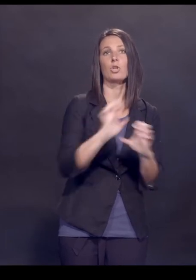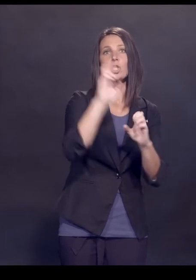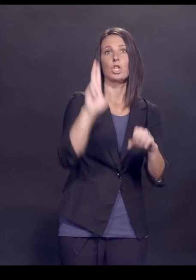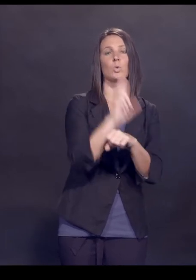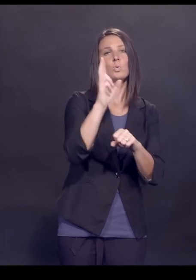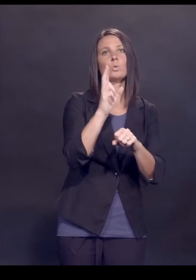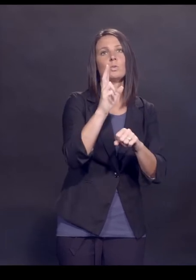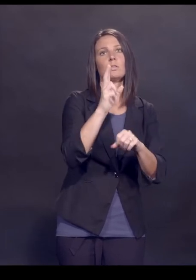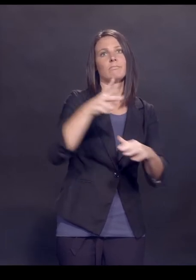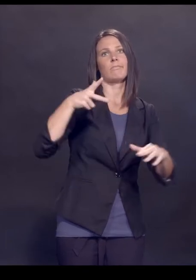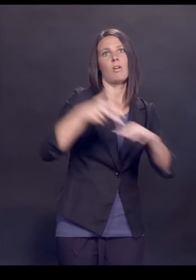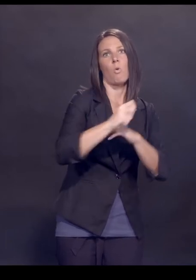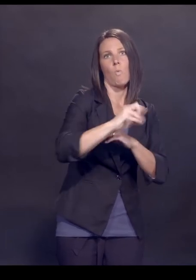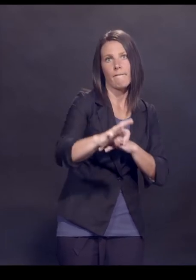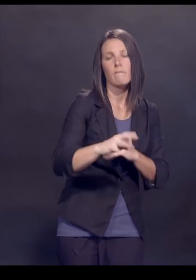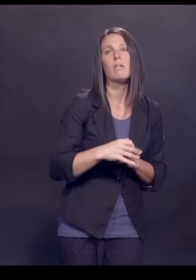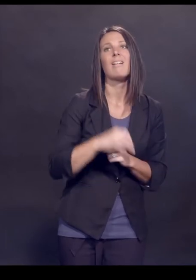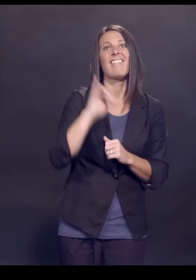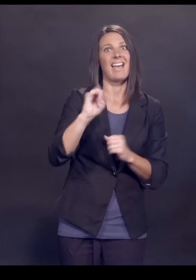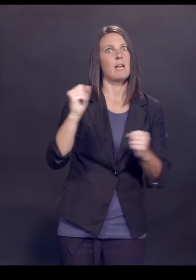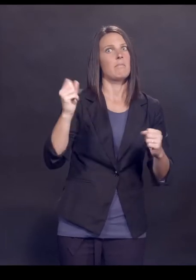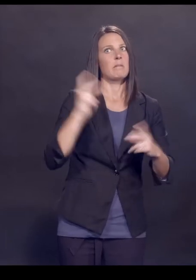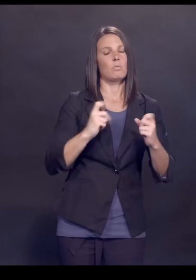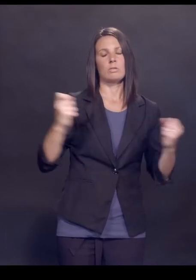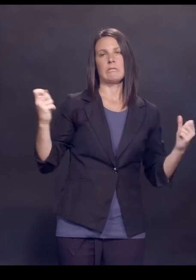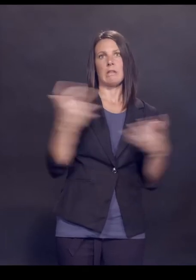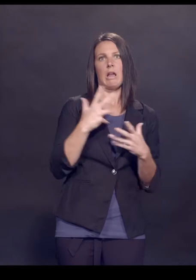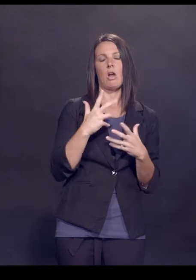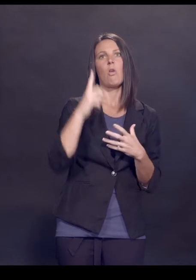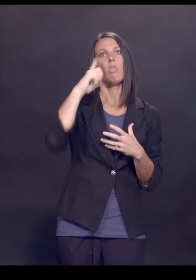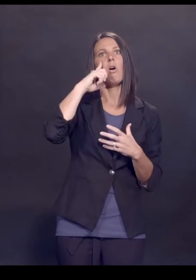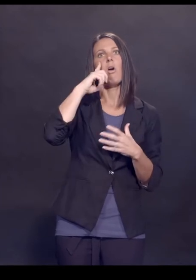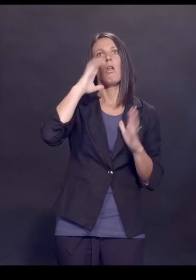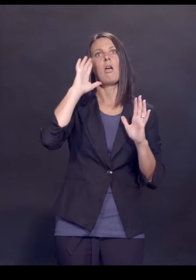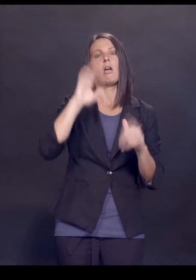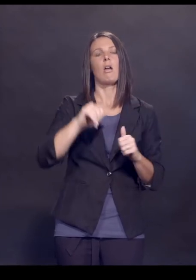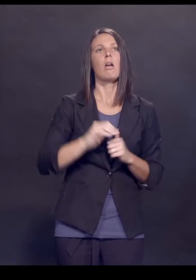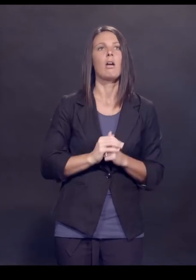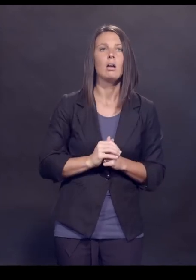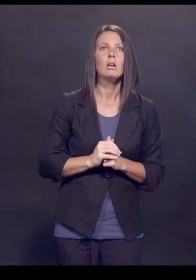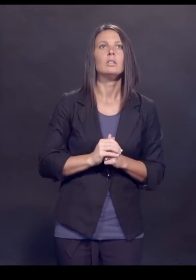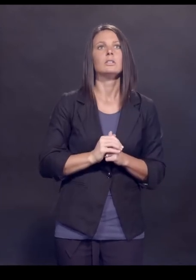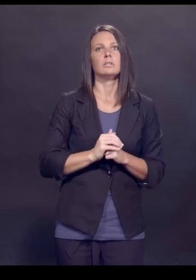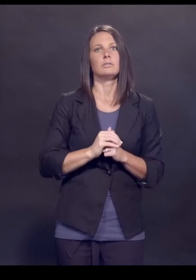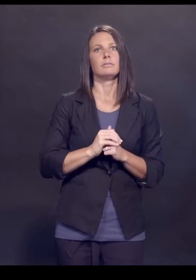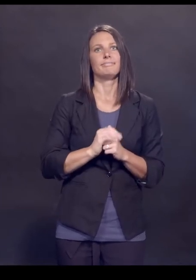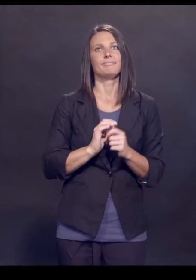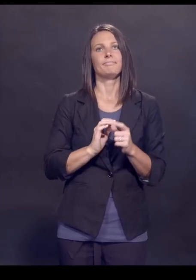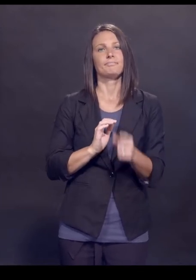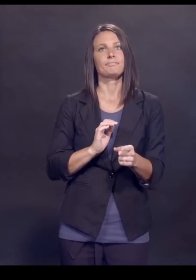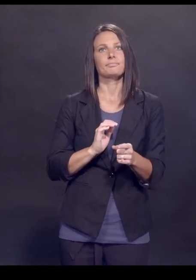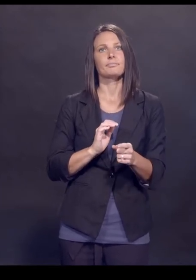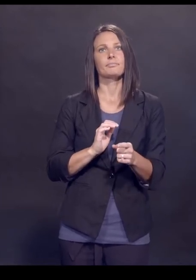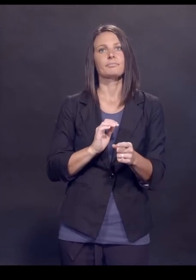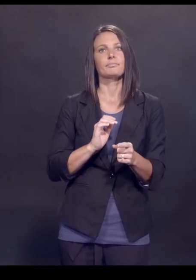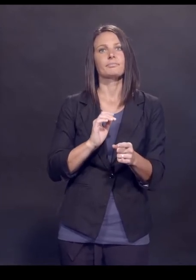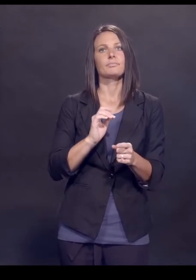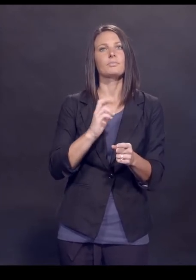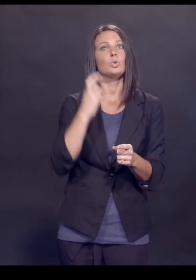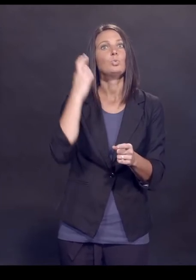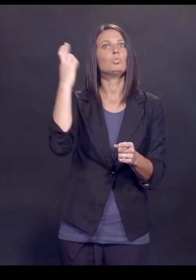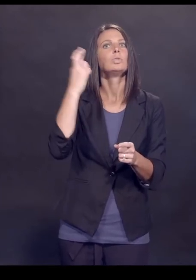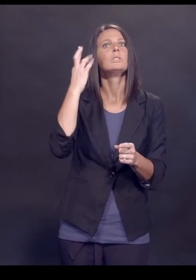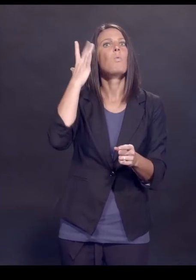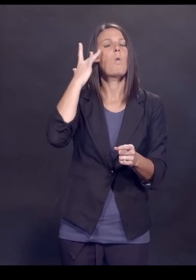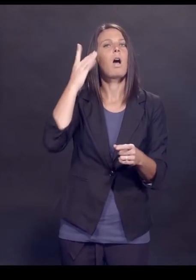withdrawn. That sort of event scared people. It made people think that the reasons